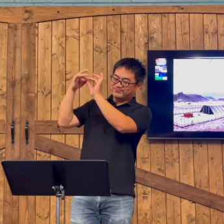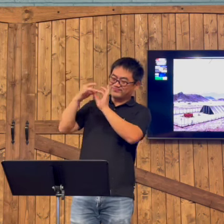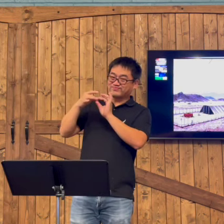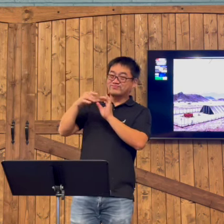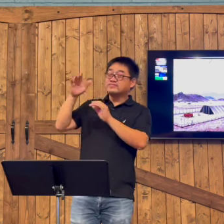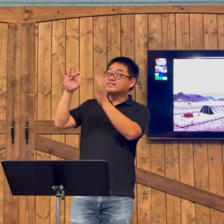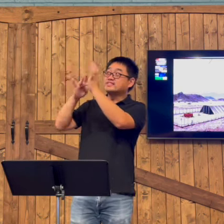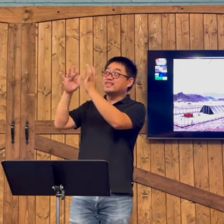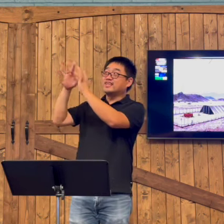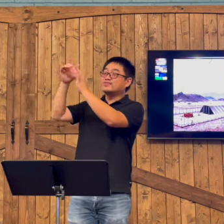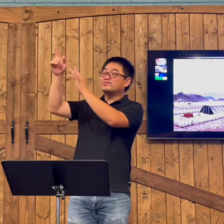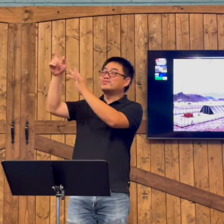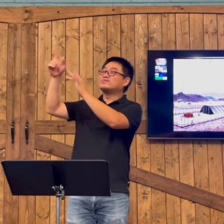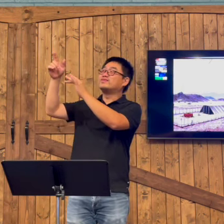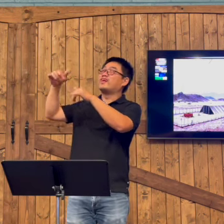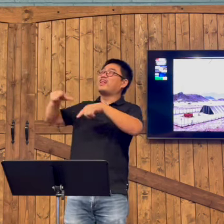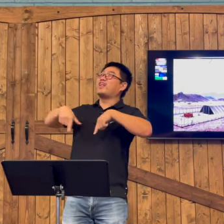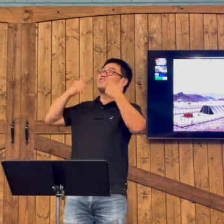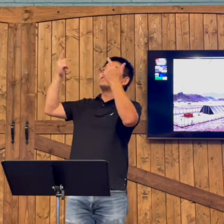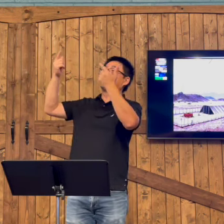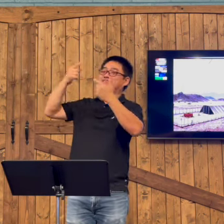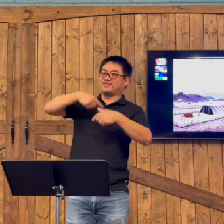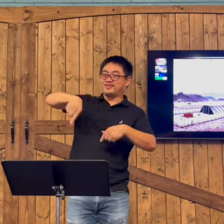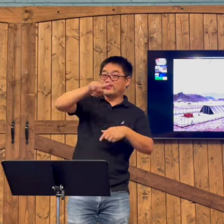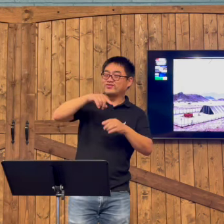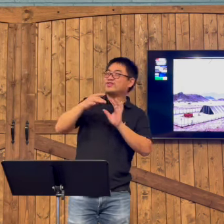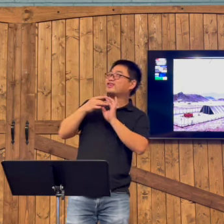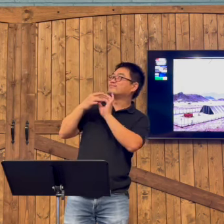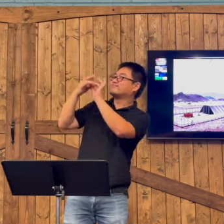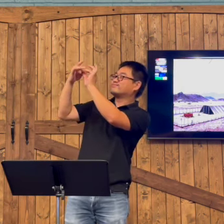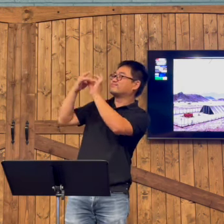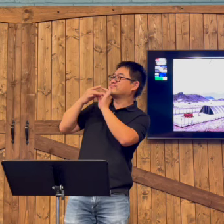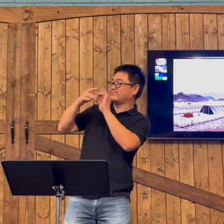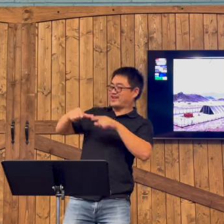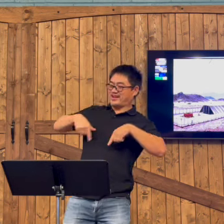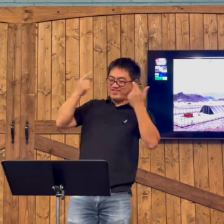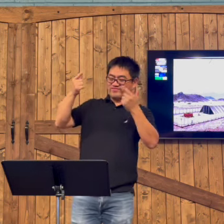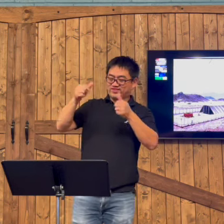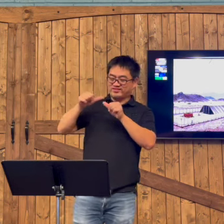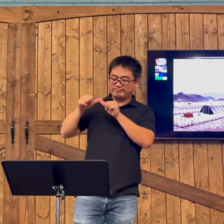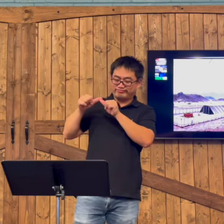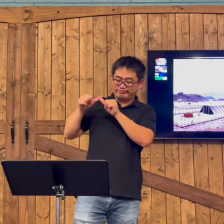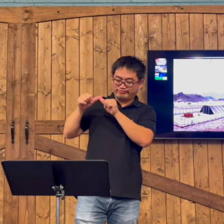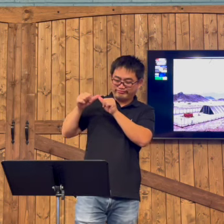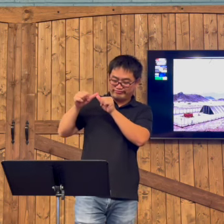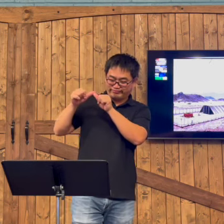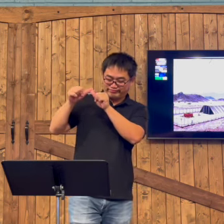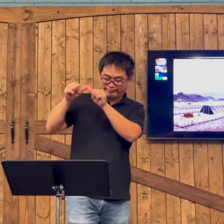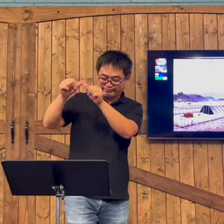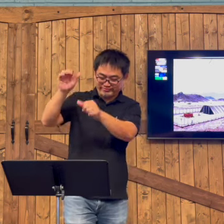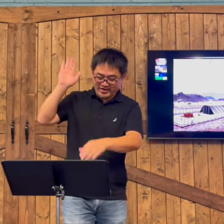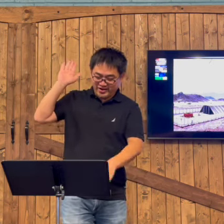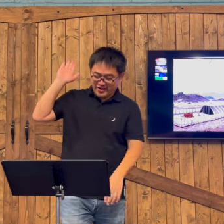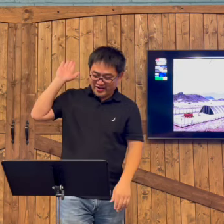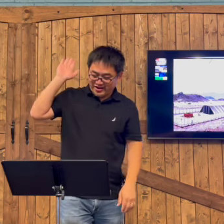understanding and wisdom. And bring you unity back to God. And you will have life everlasting.